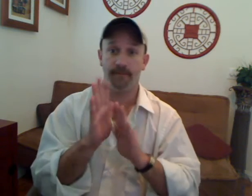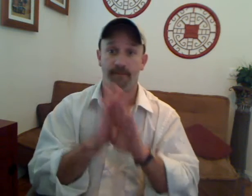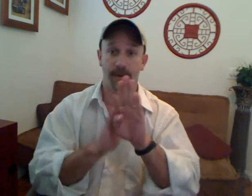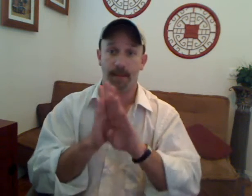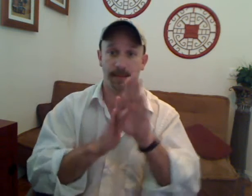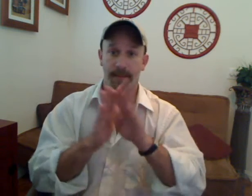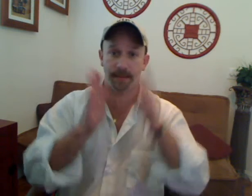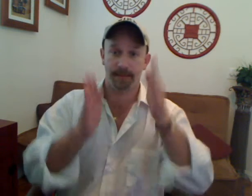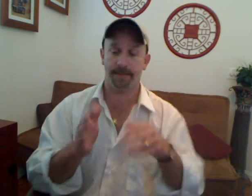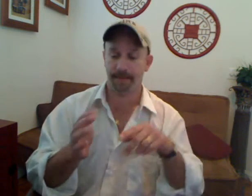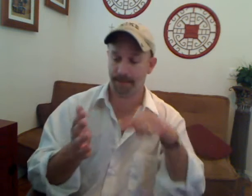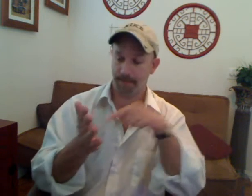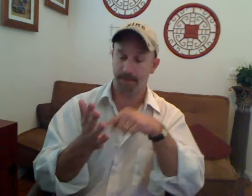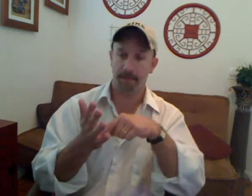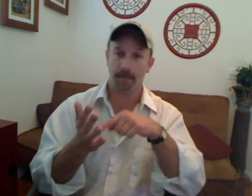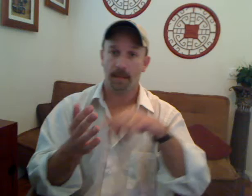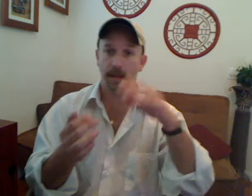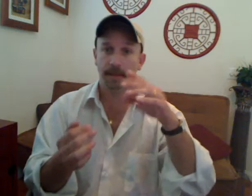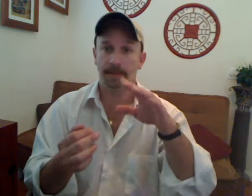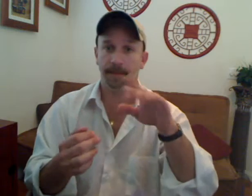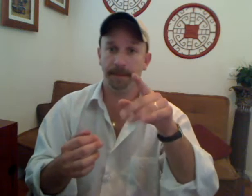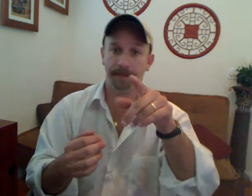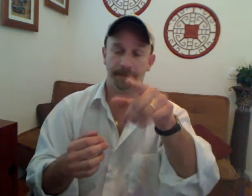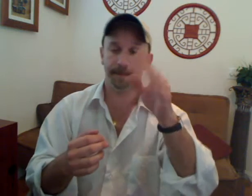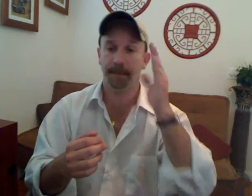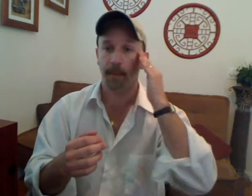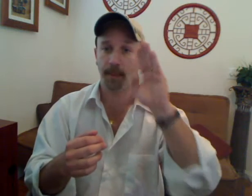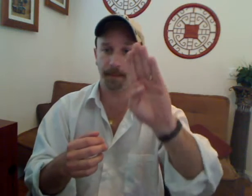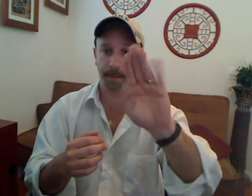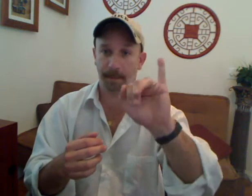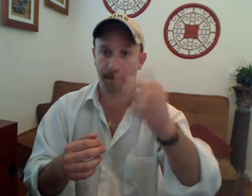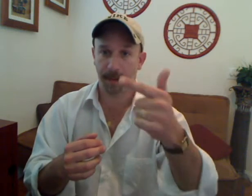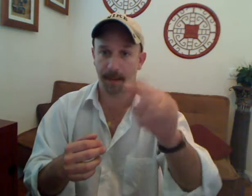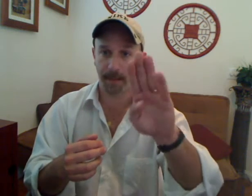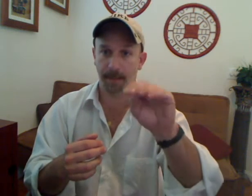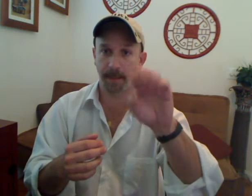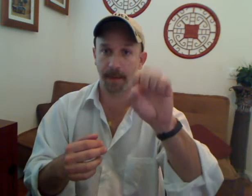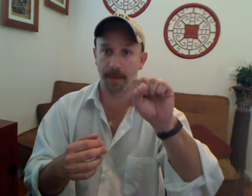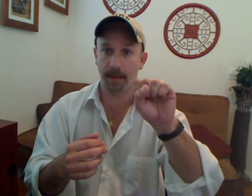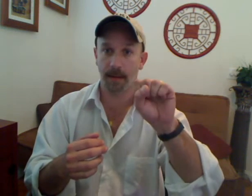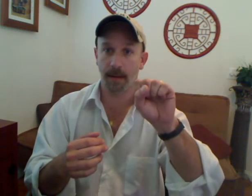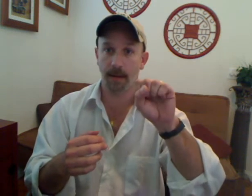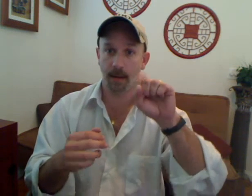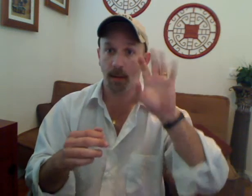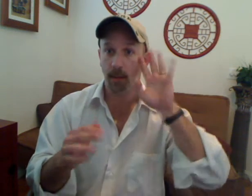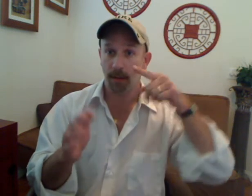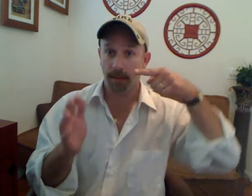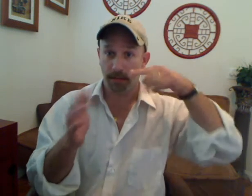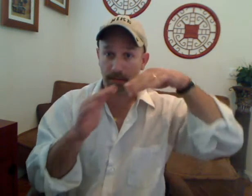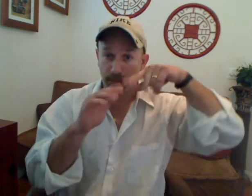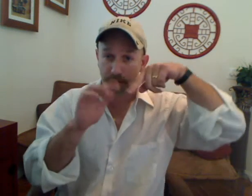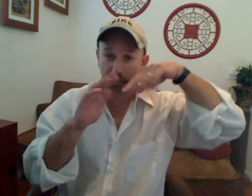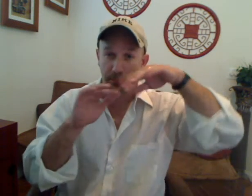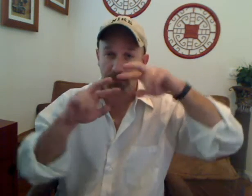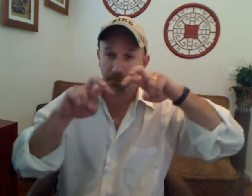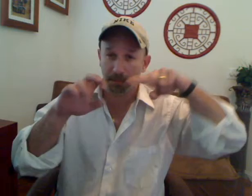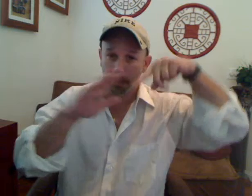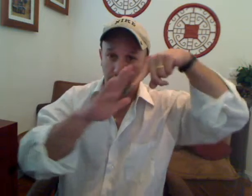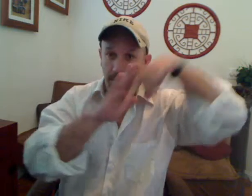do when you want to make that fart noise? What to do when a fairy quits? Oh, hello! When a fairy godparent